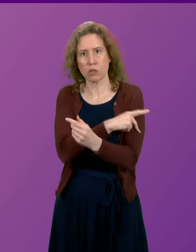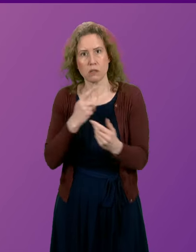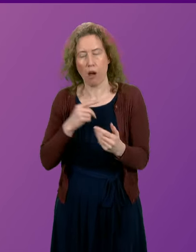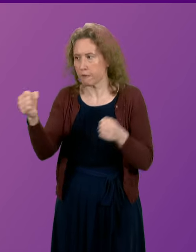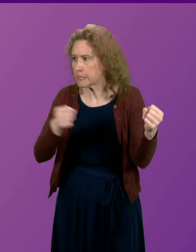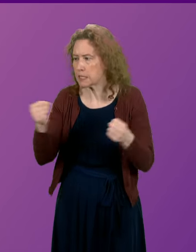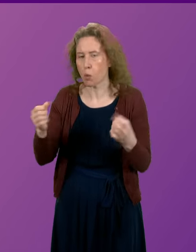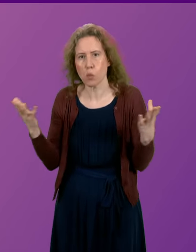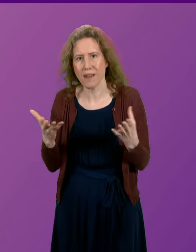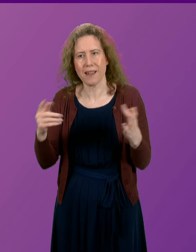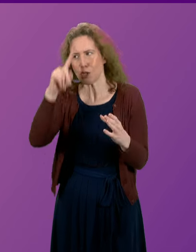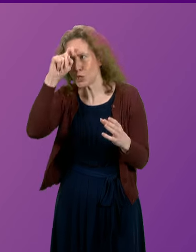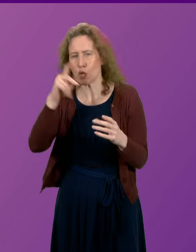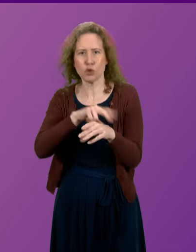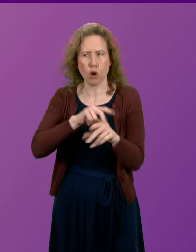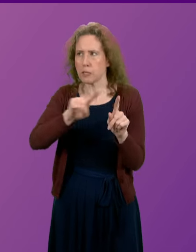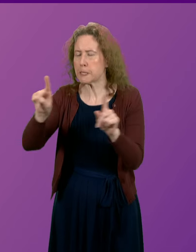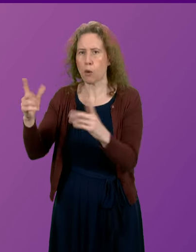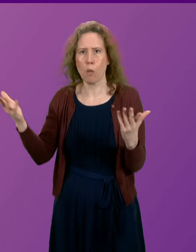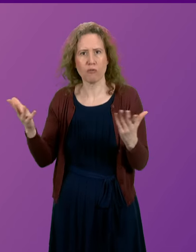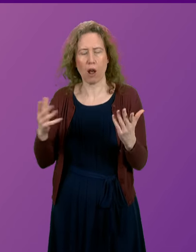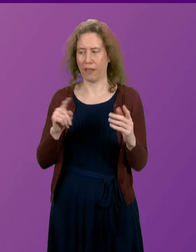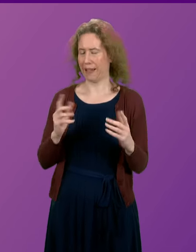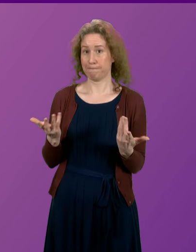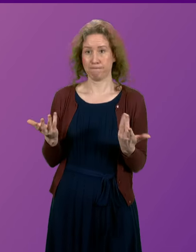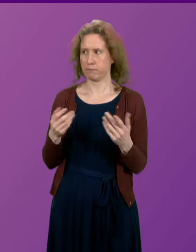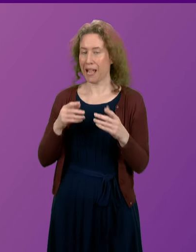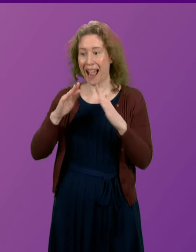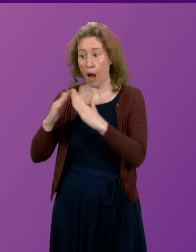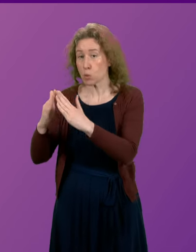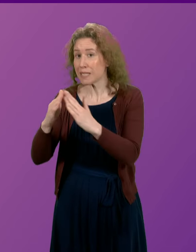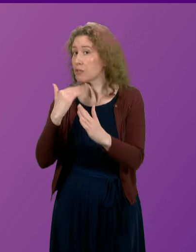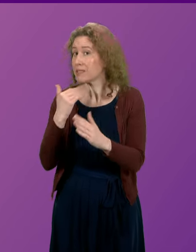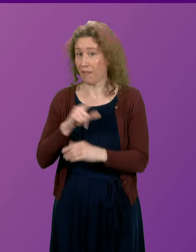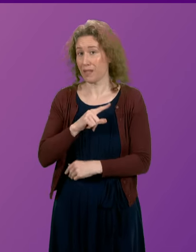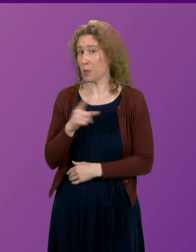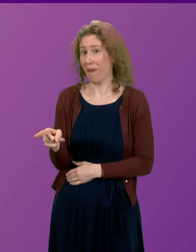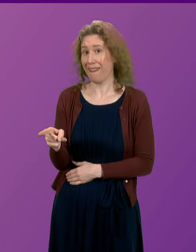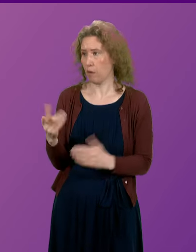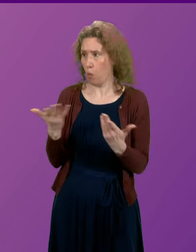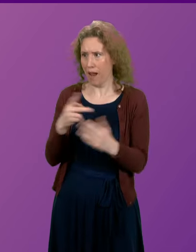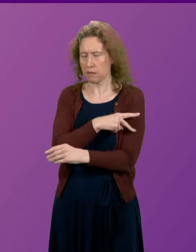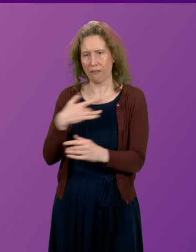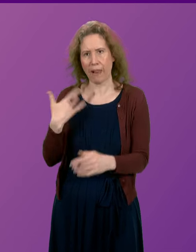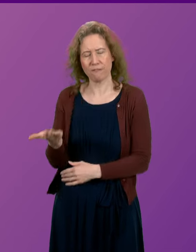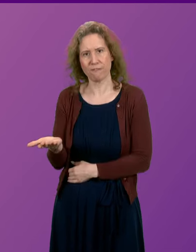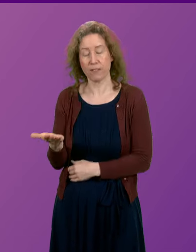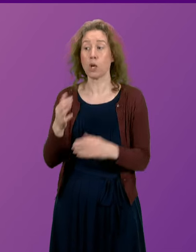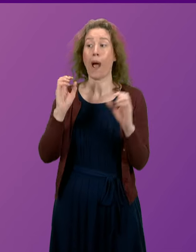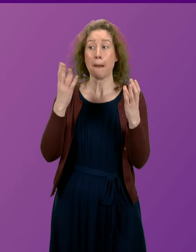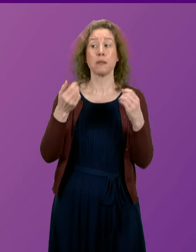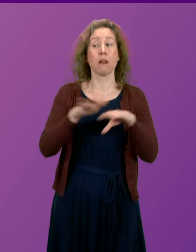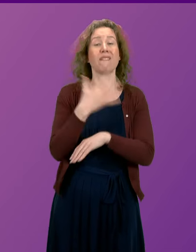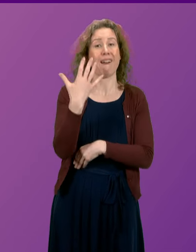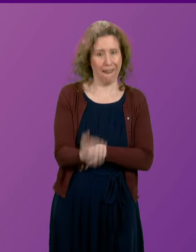because of some of the issues in connection with availability of housing. And I would say to Mr Ross that there is ambulance cover